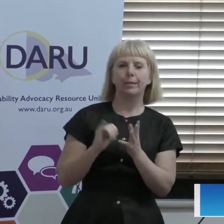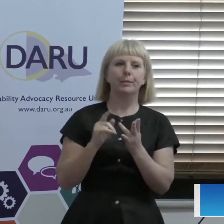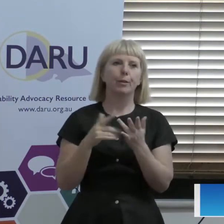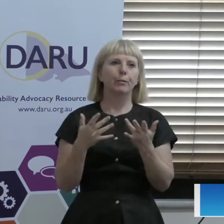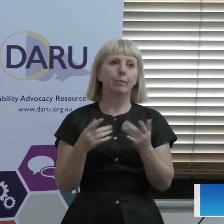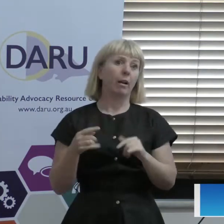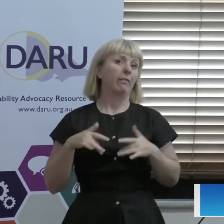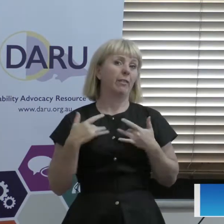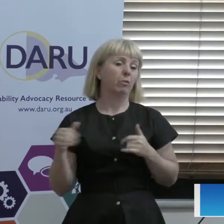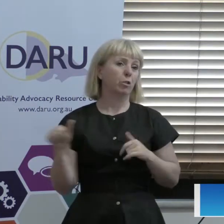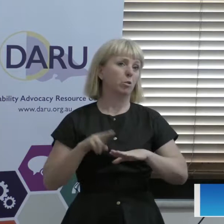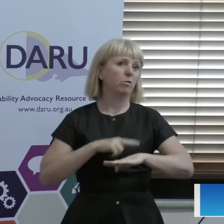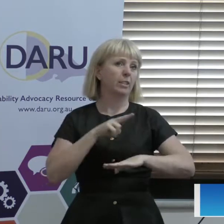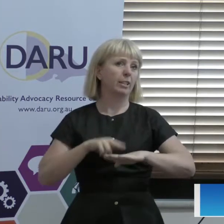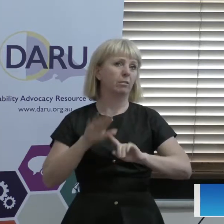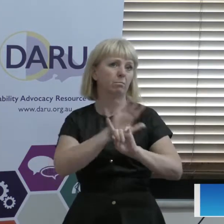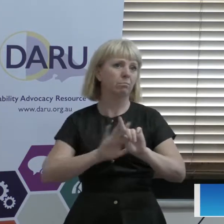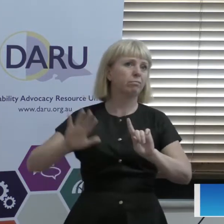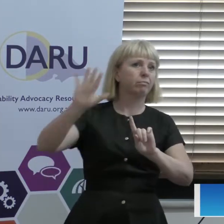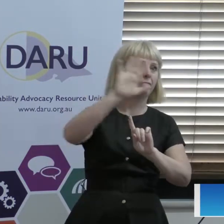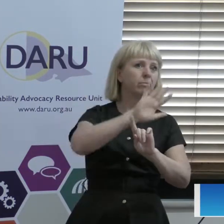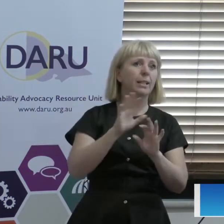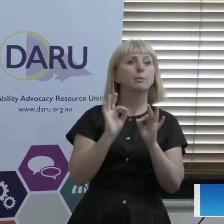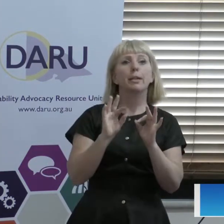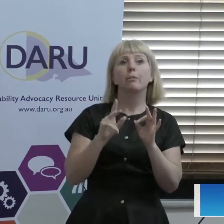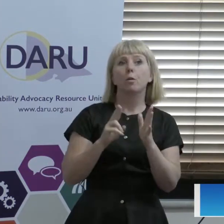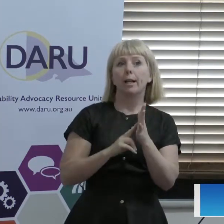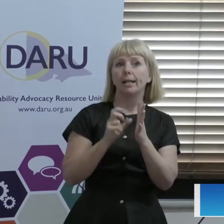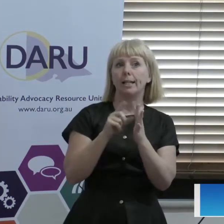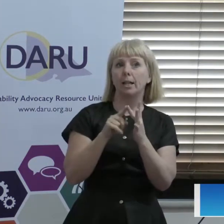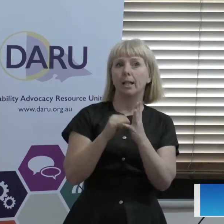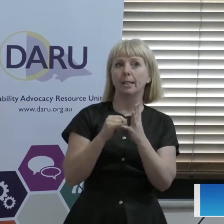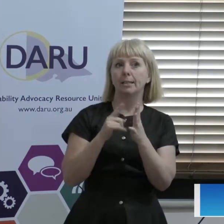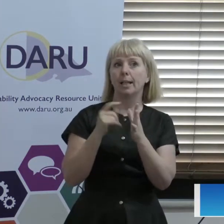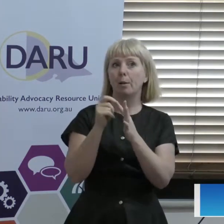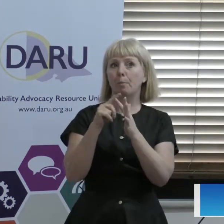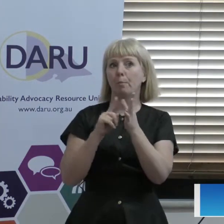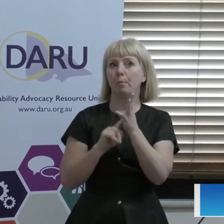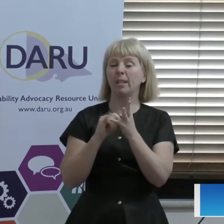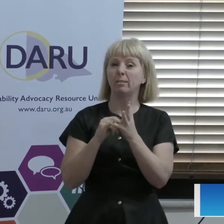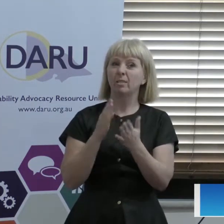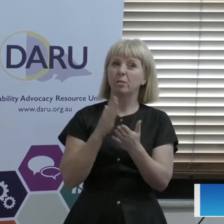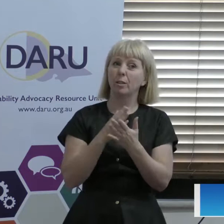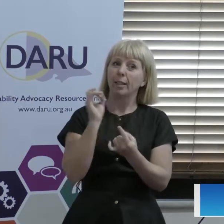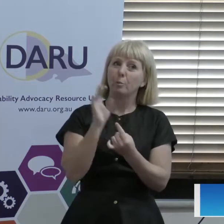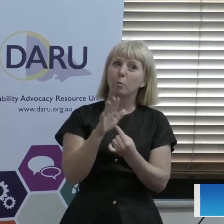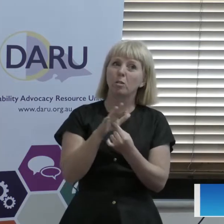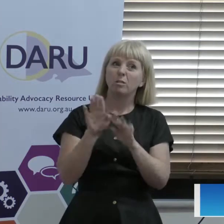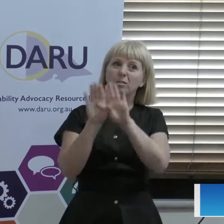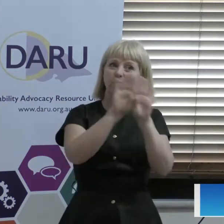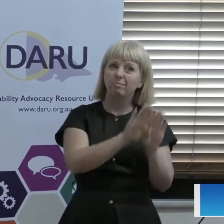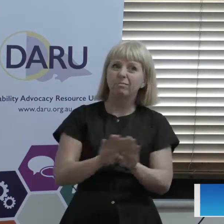anyway. Particularly around things like managing NDIS appeals where that's a very, you know, specific tool set, skill set involved.